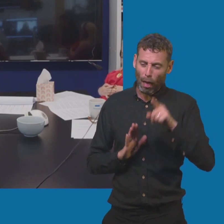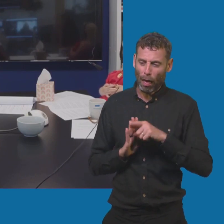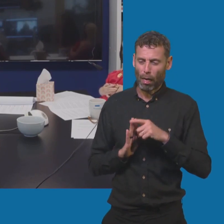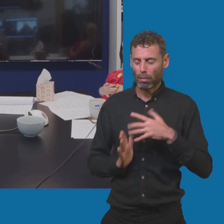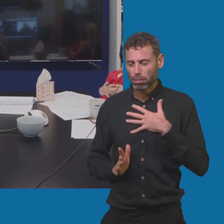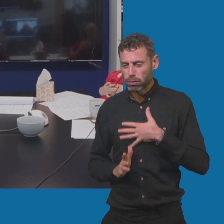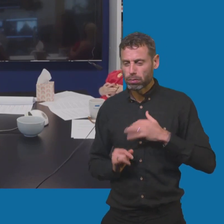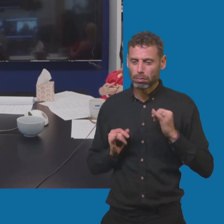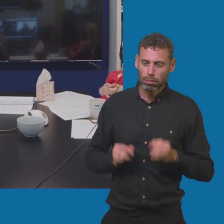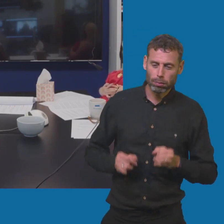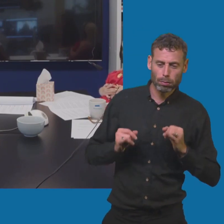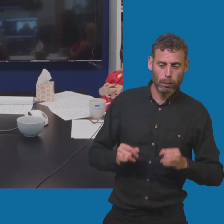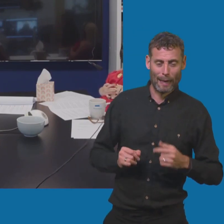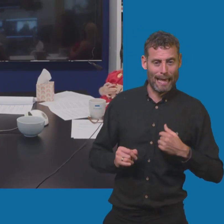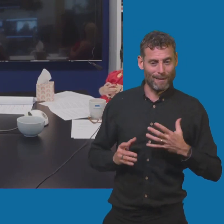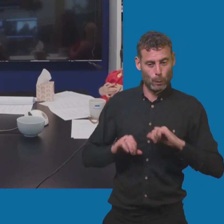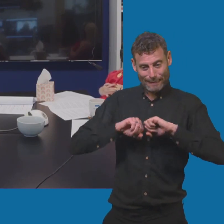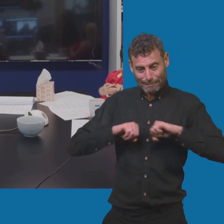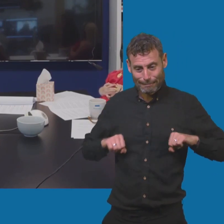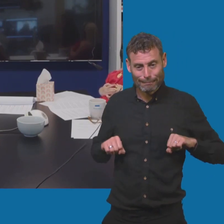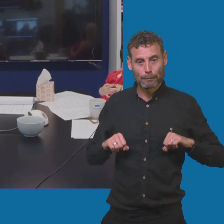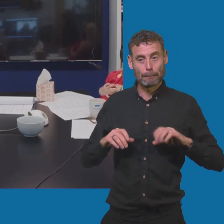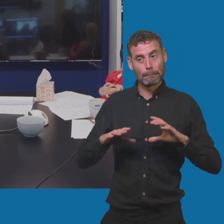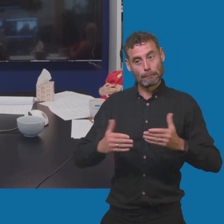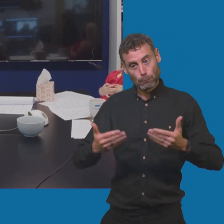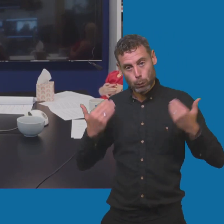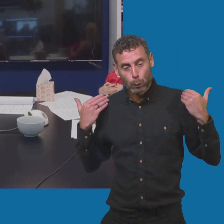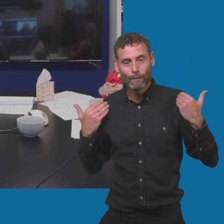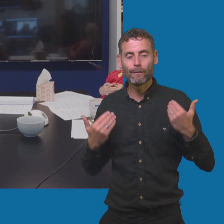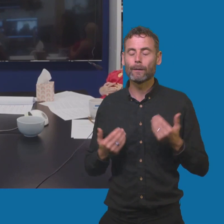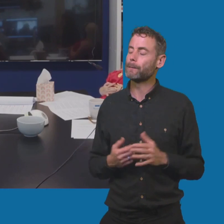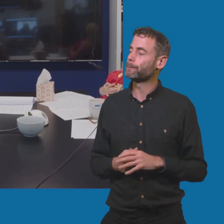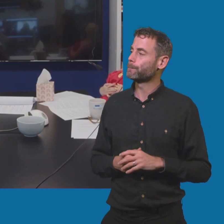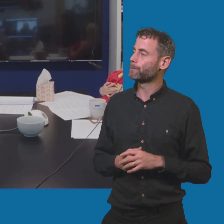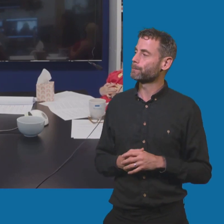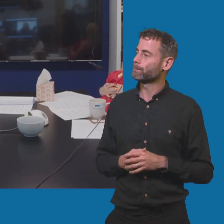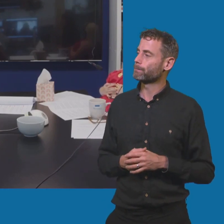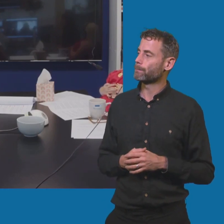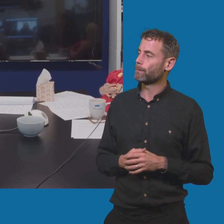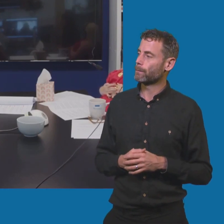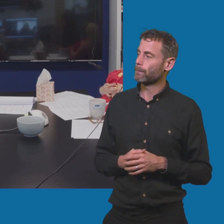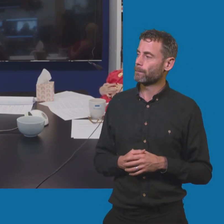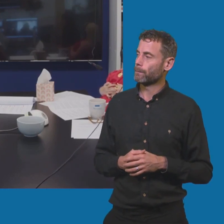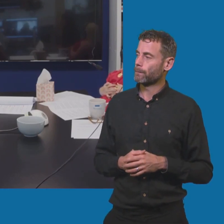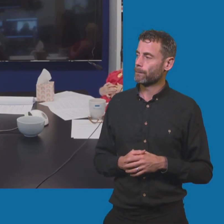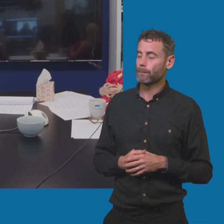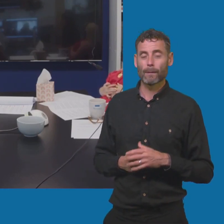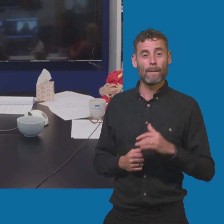all those things can, all these things that you might not have ever thought of or might not have ever